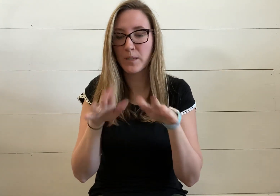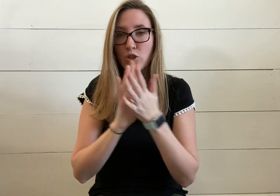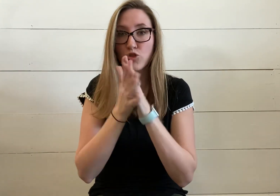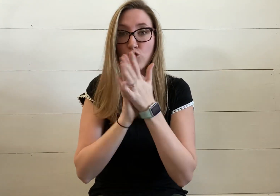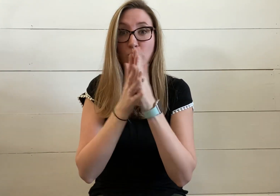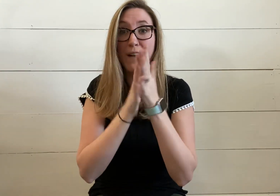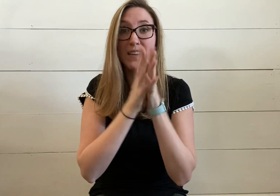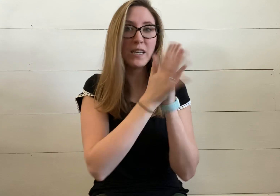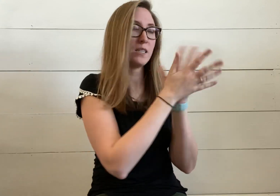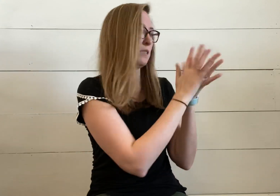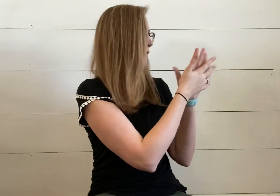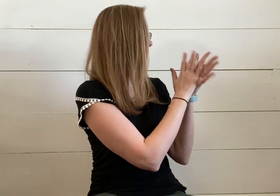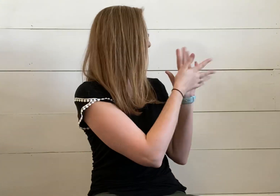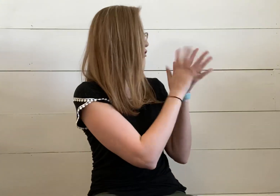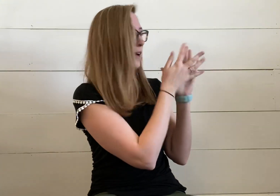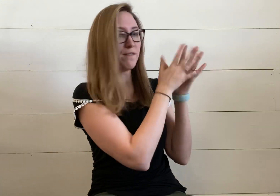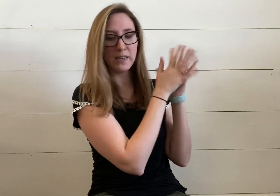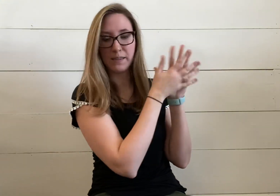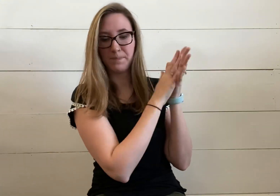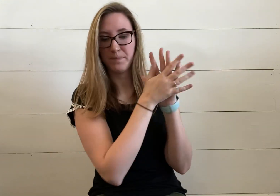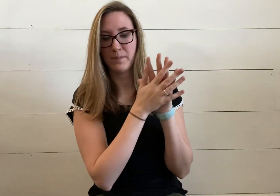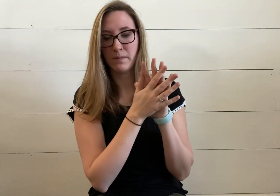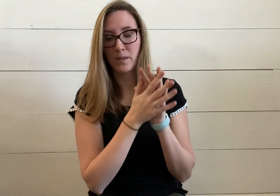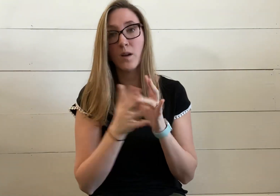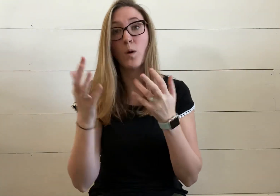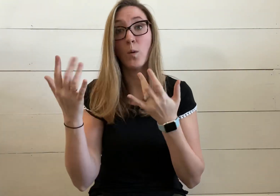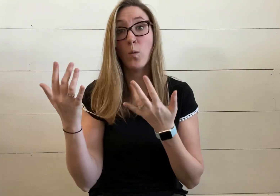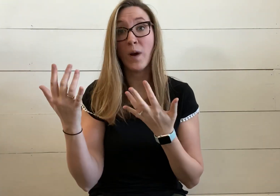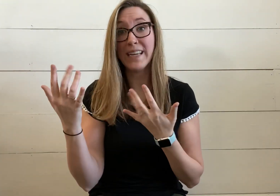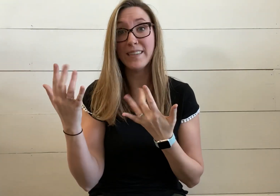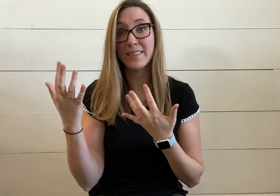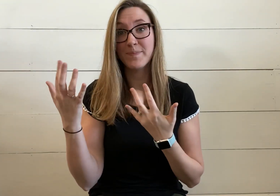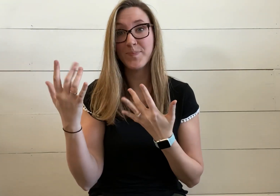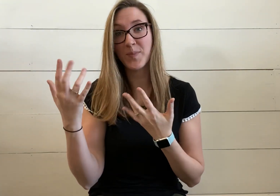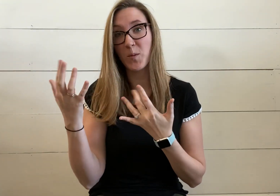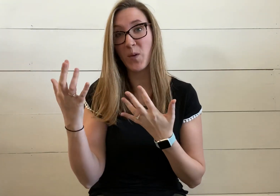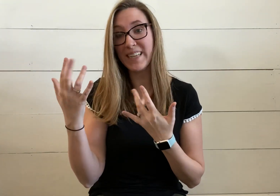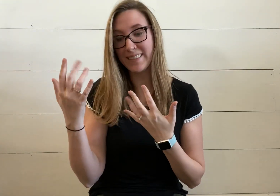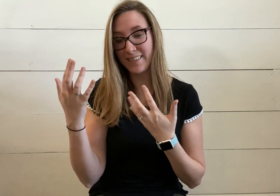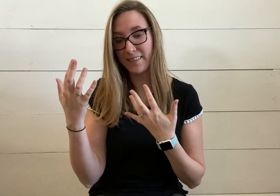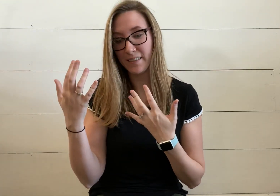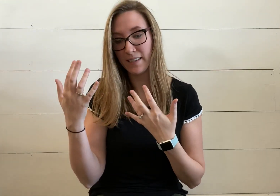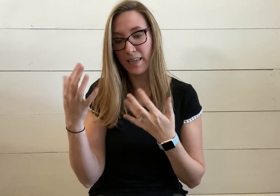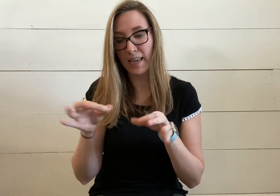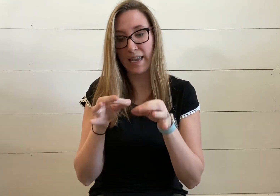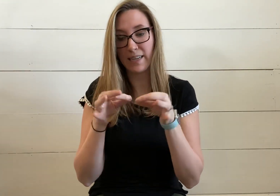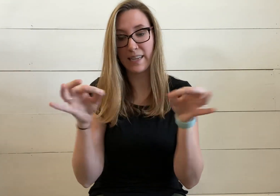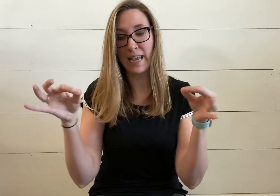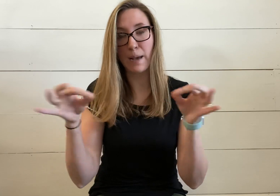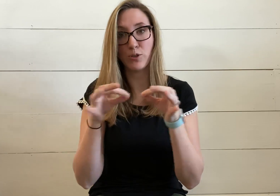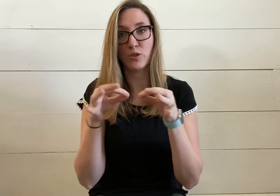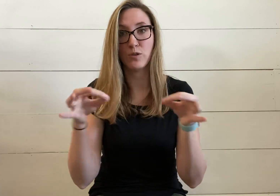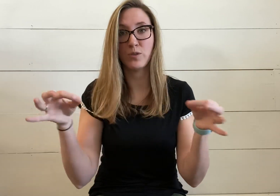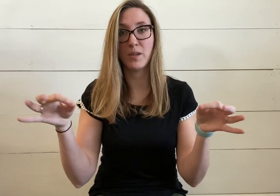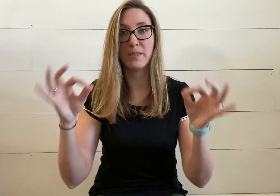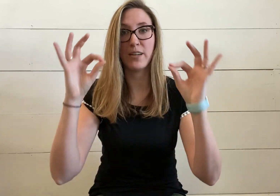traffic, traffic, wait, wait, and captions, or subtitles,